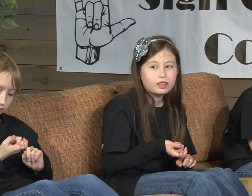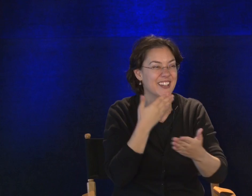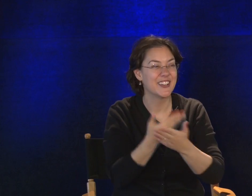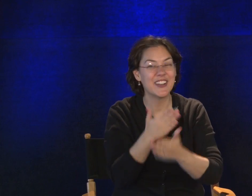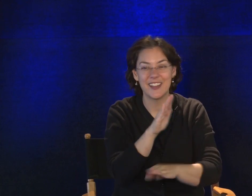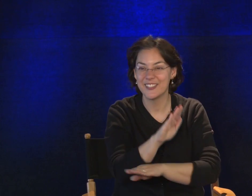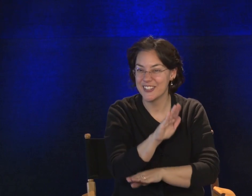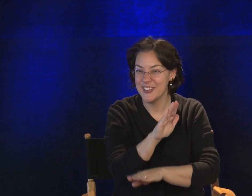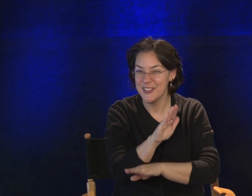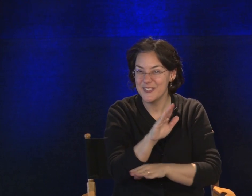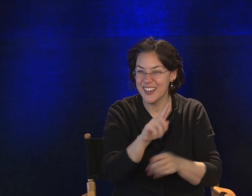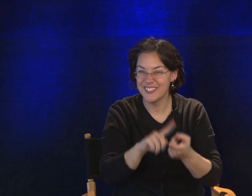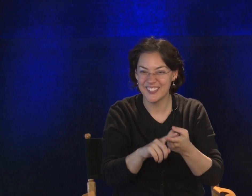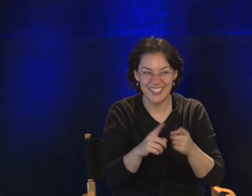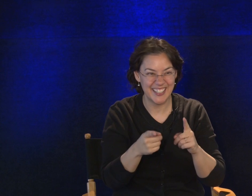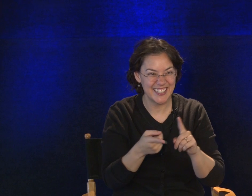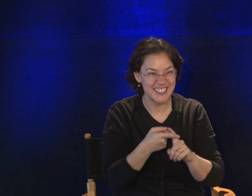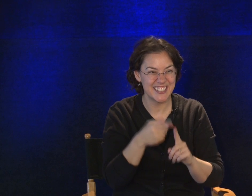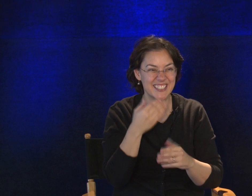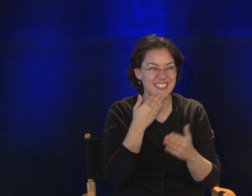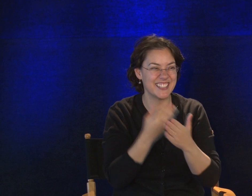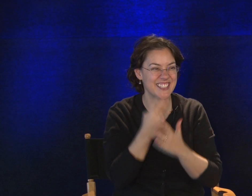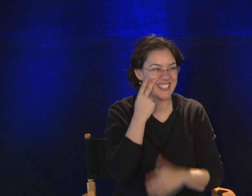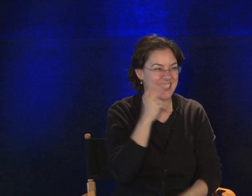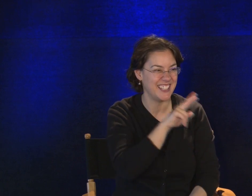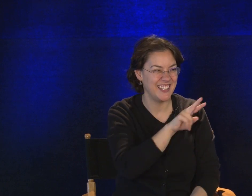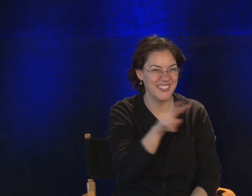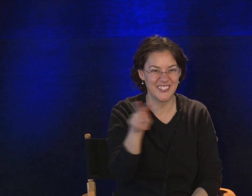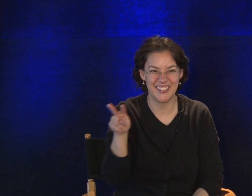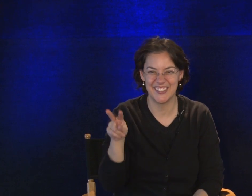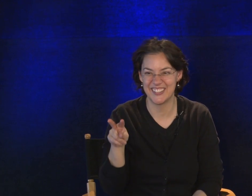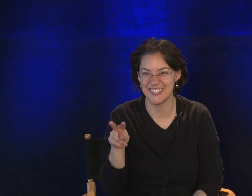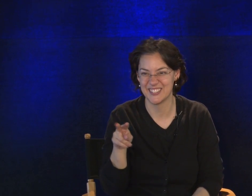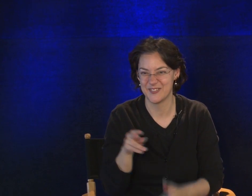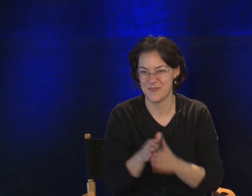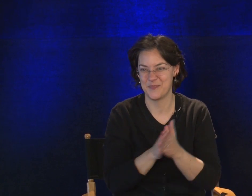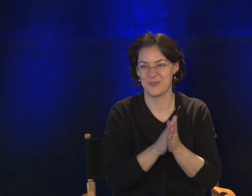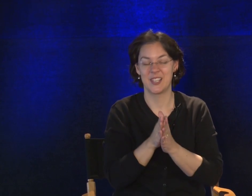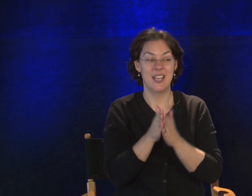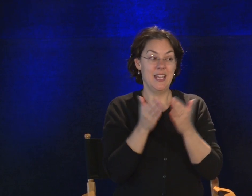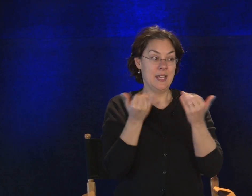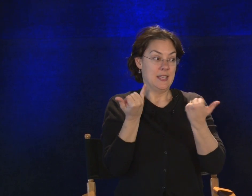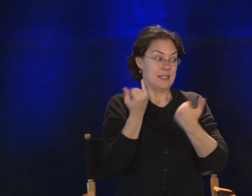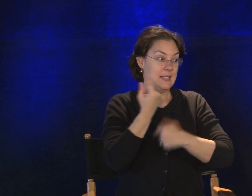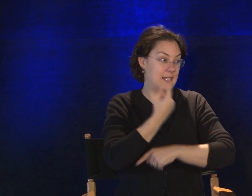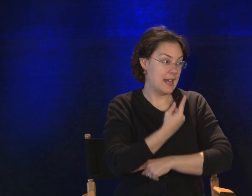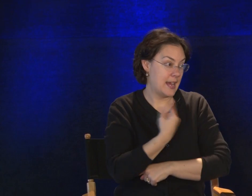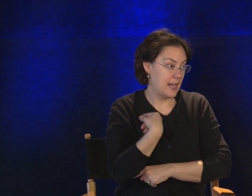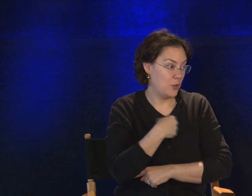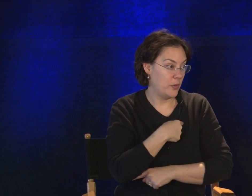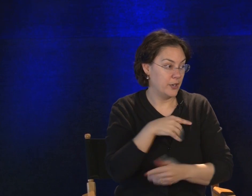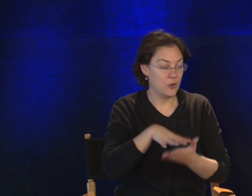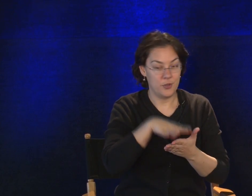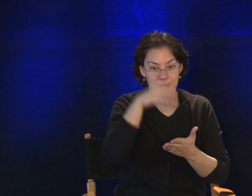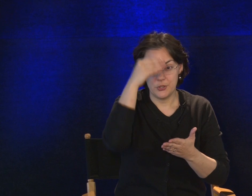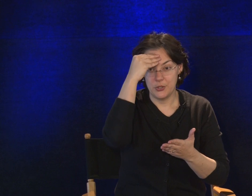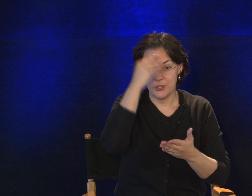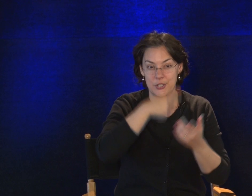Good afternoon, my friends. It's good to see you all. Today, we're going to learn